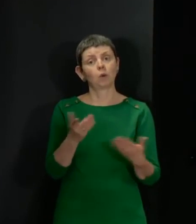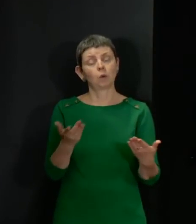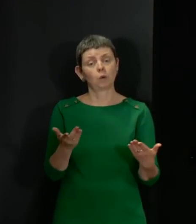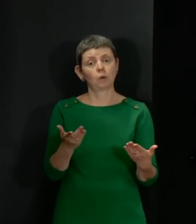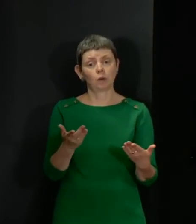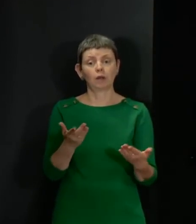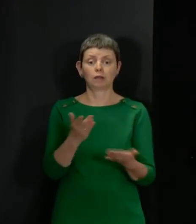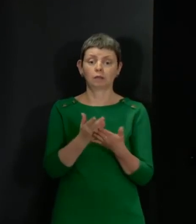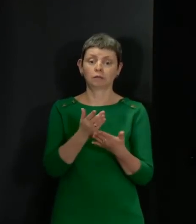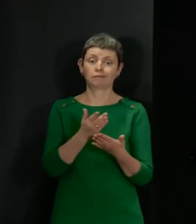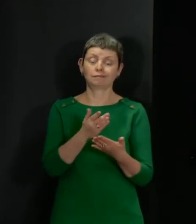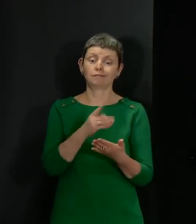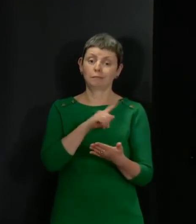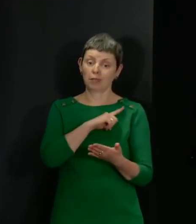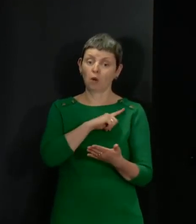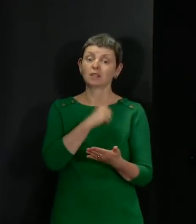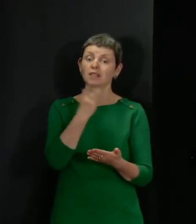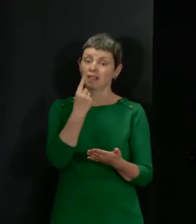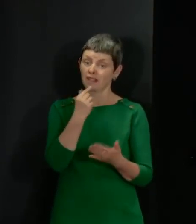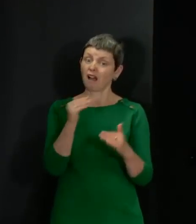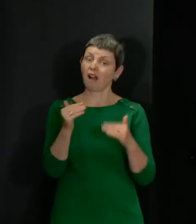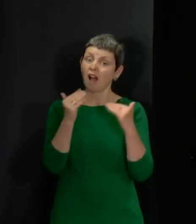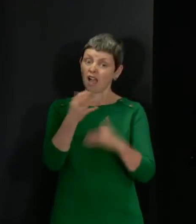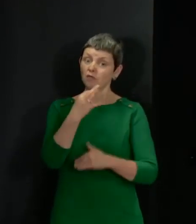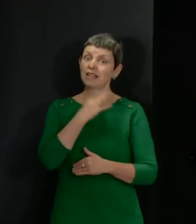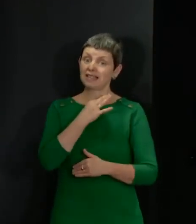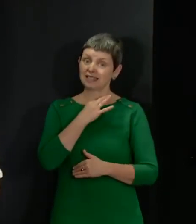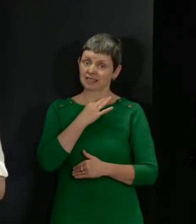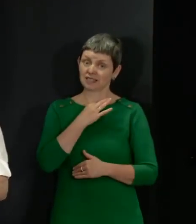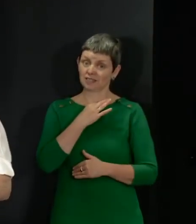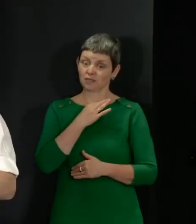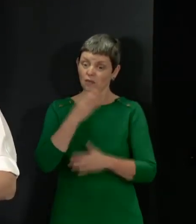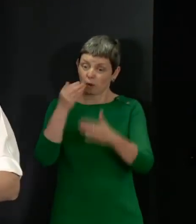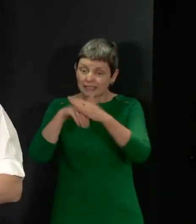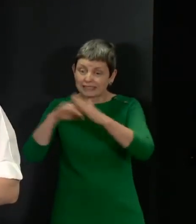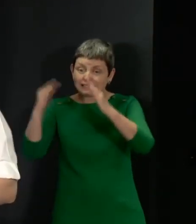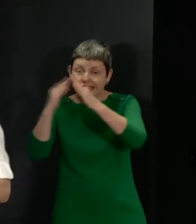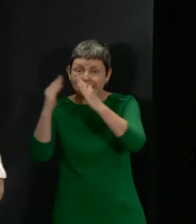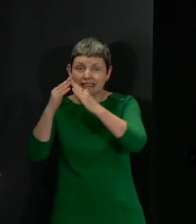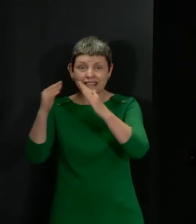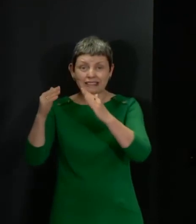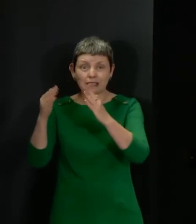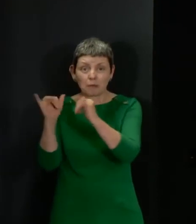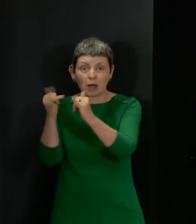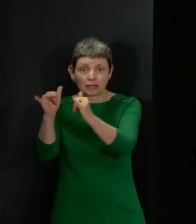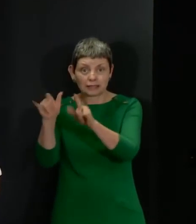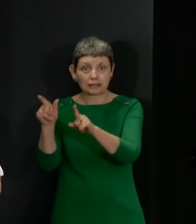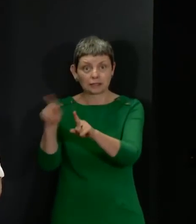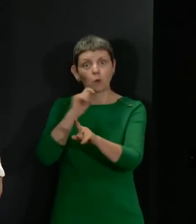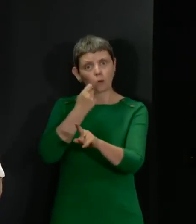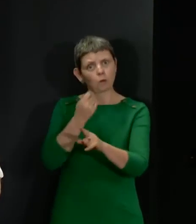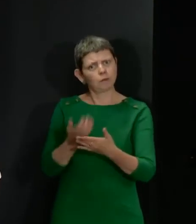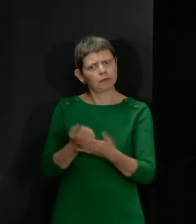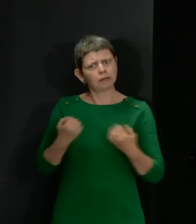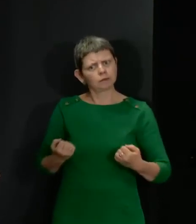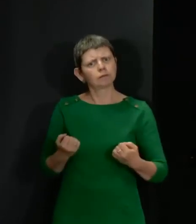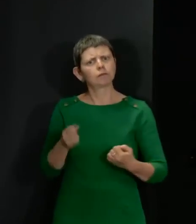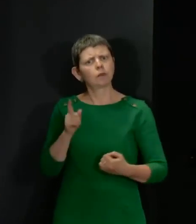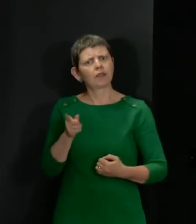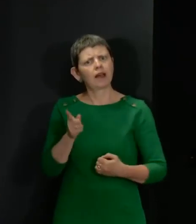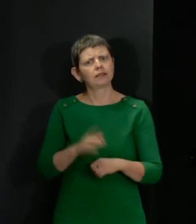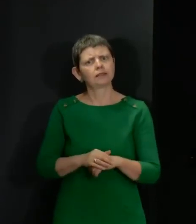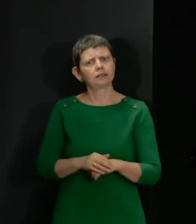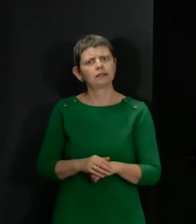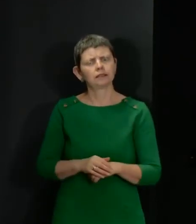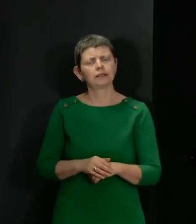the high level of threat and the high level of risk attached to that, we would be robust in our dealings